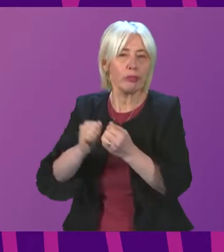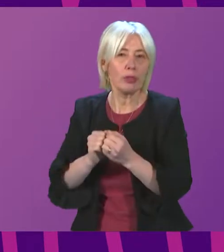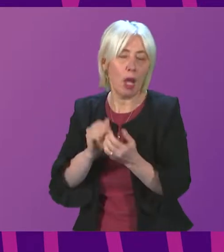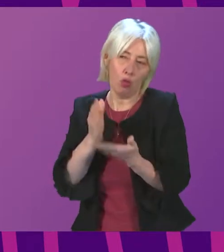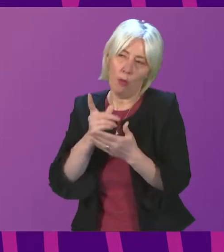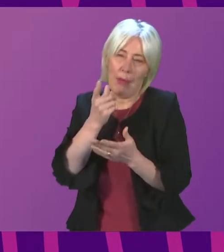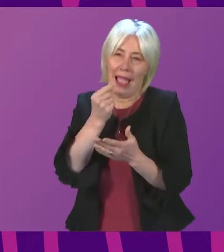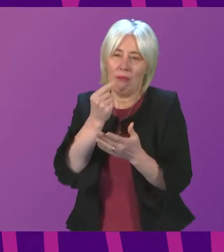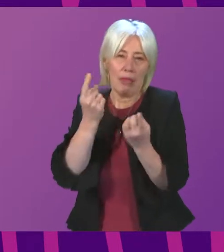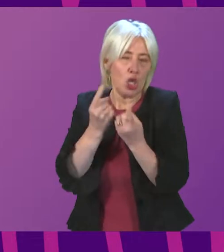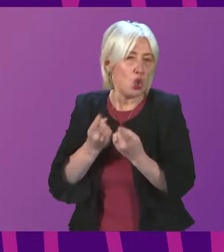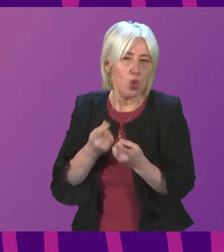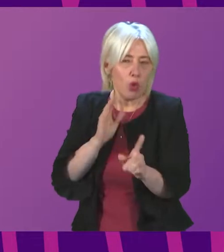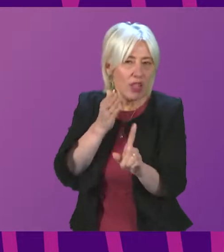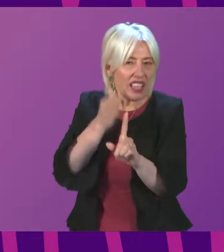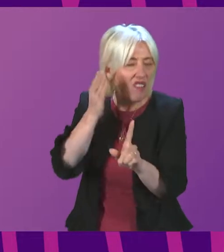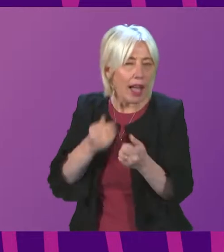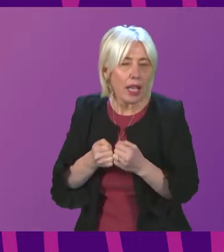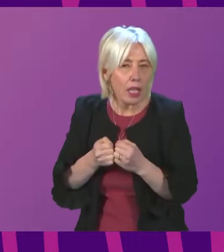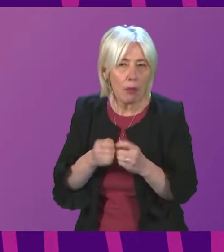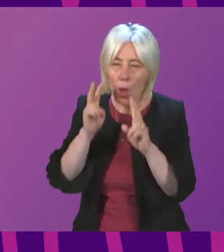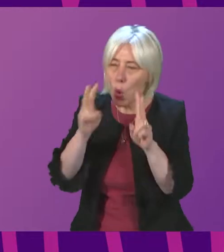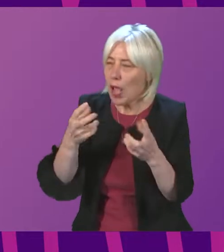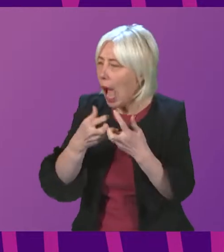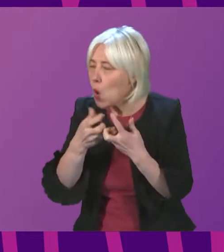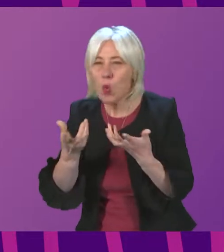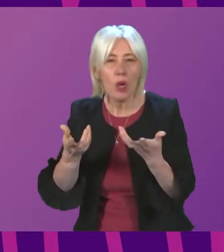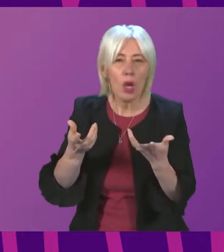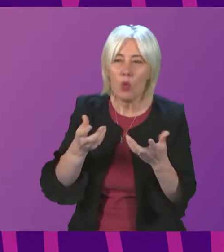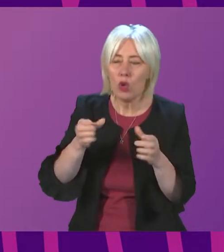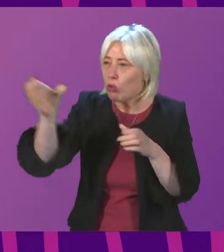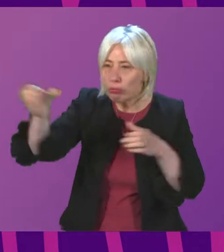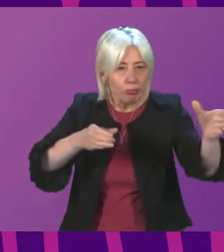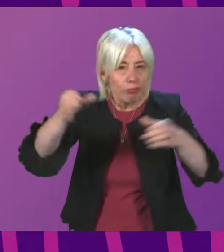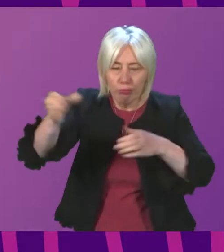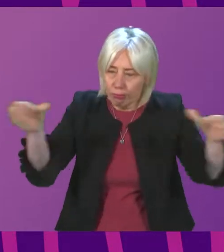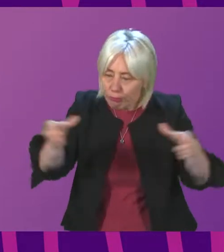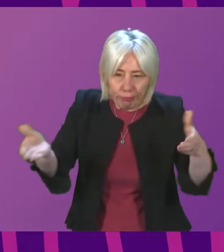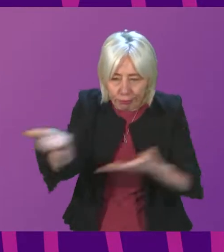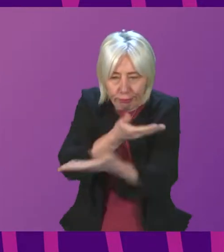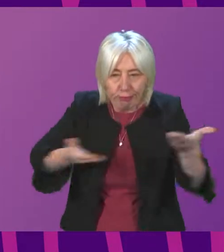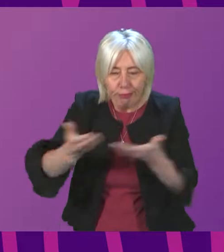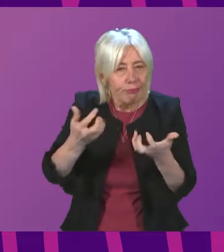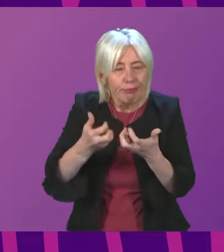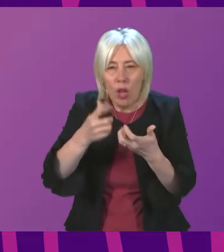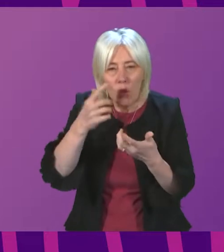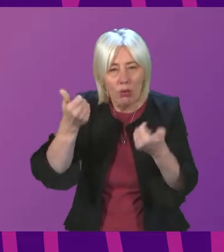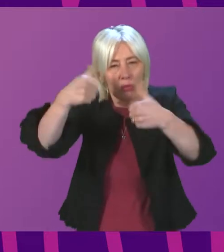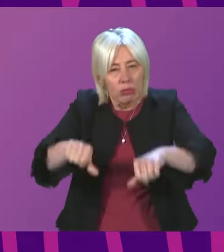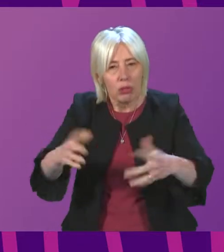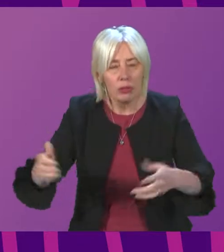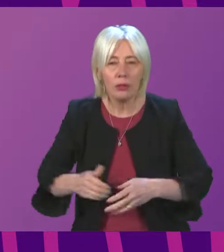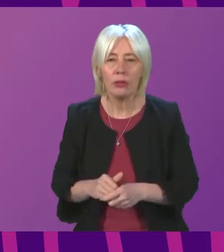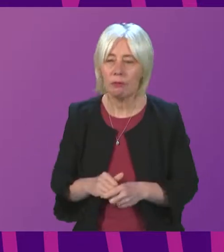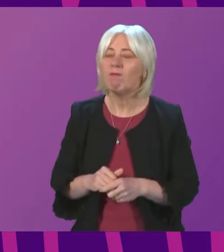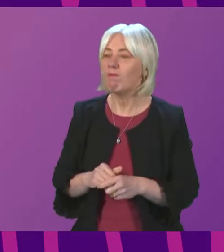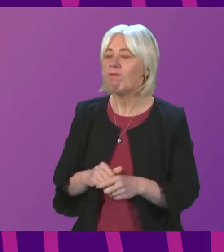and it might be worth looking at how we can try and bring bring stakeholders together to try and see if we can hammer that out yeah thank you mr